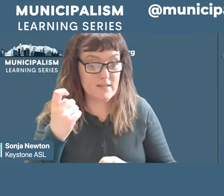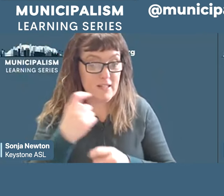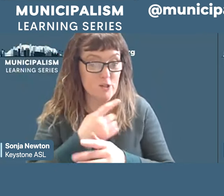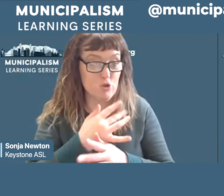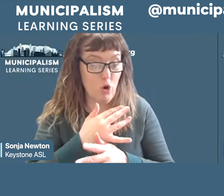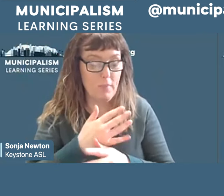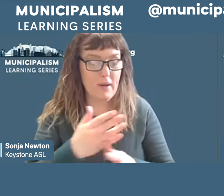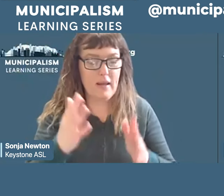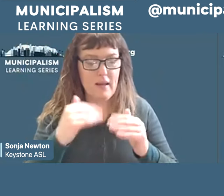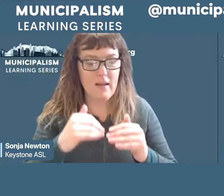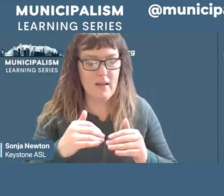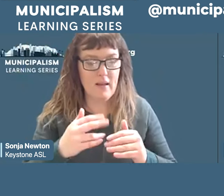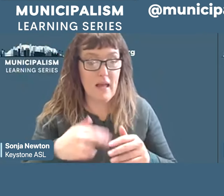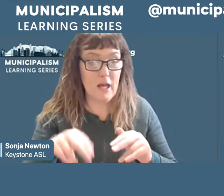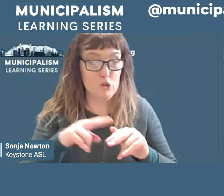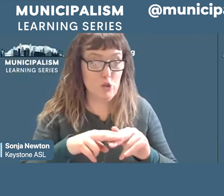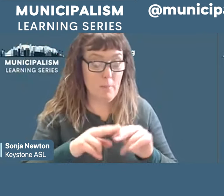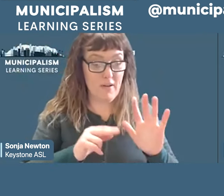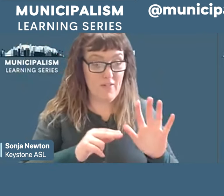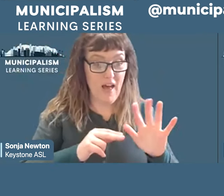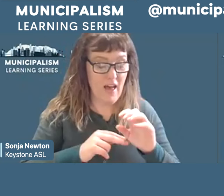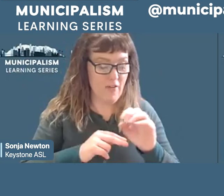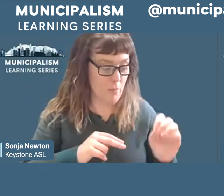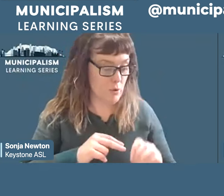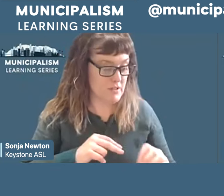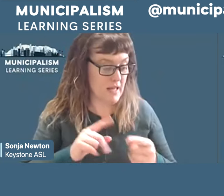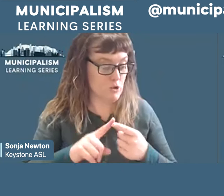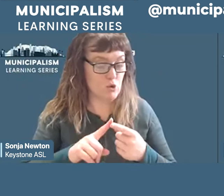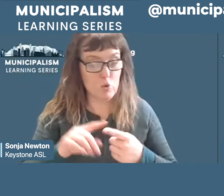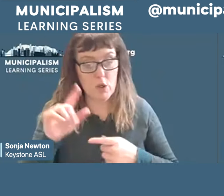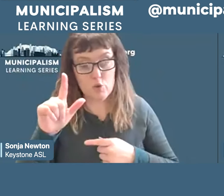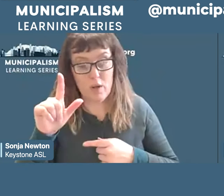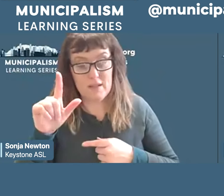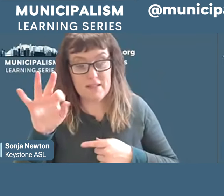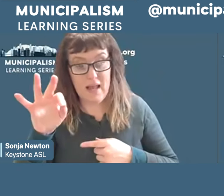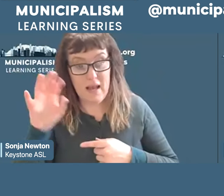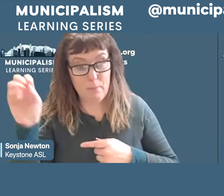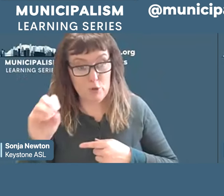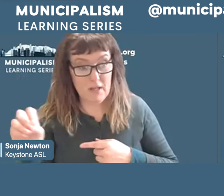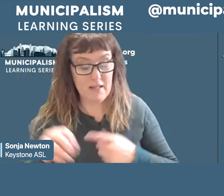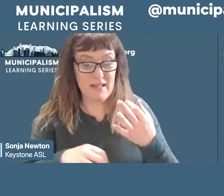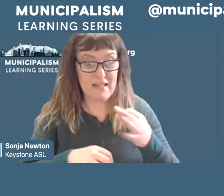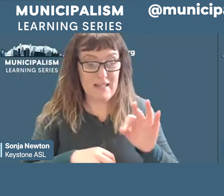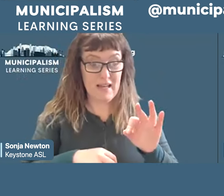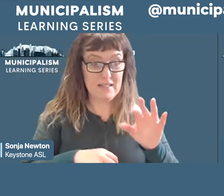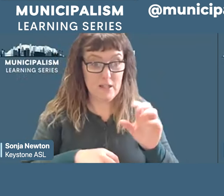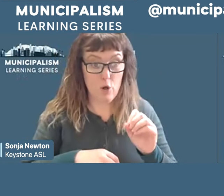vote jumped from 5% to 29% in two years, between 1908 and 1910.